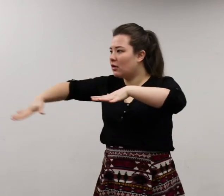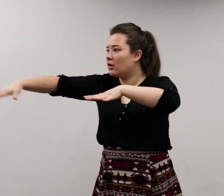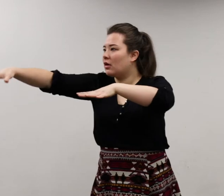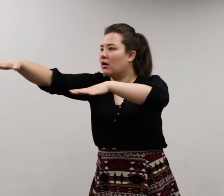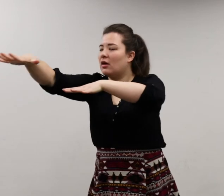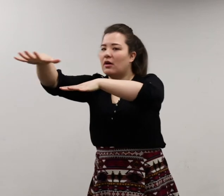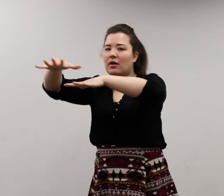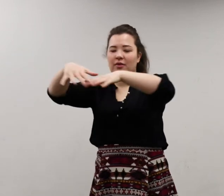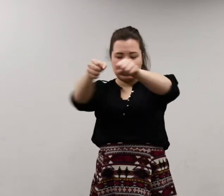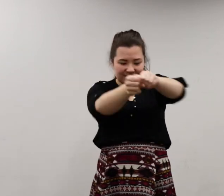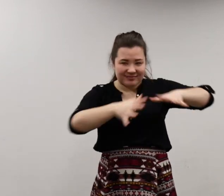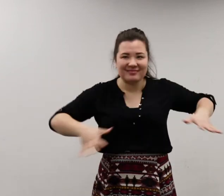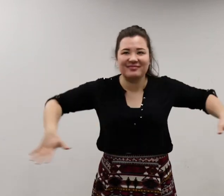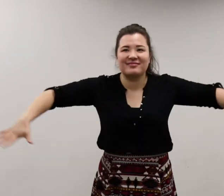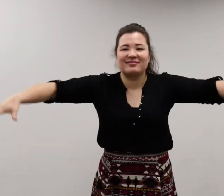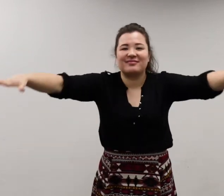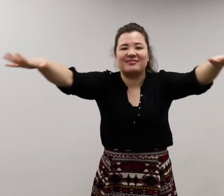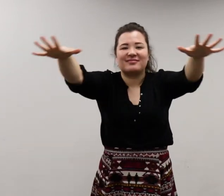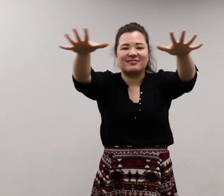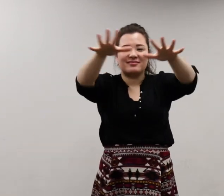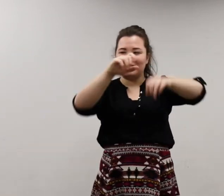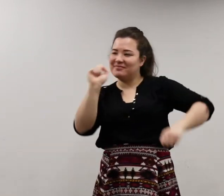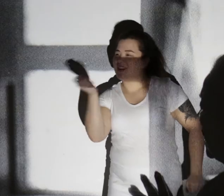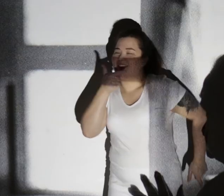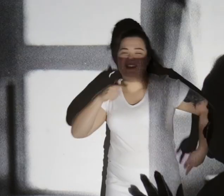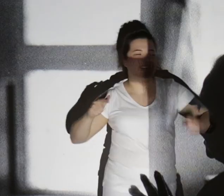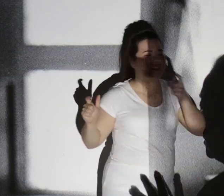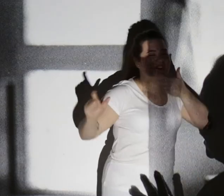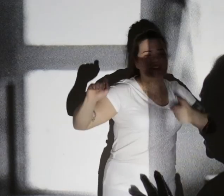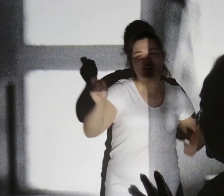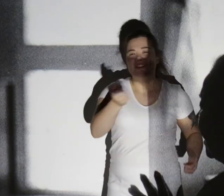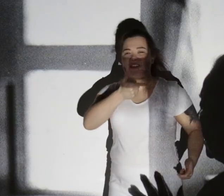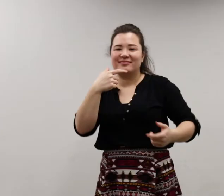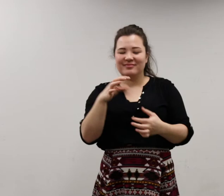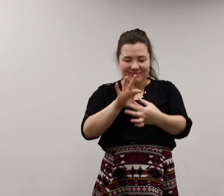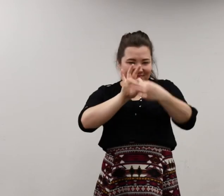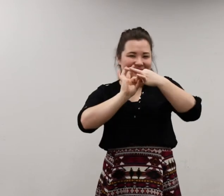land of the smiles, always greets me warmly.